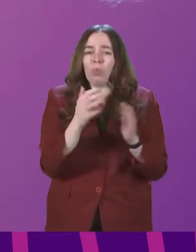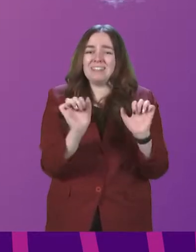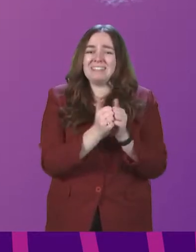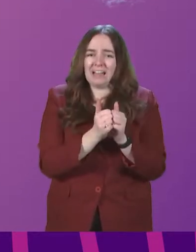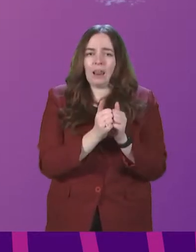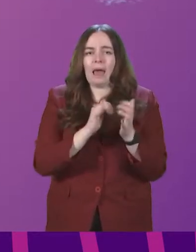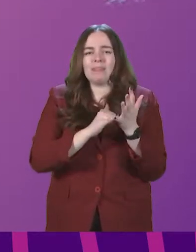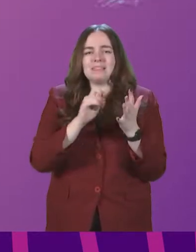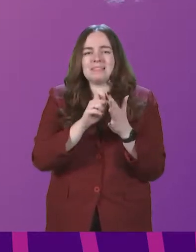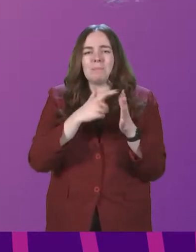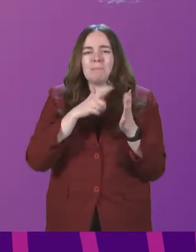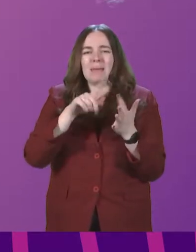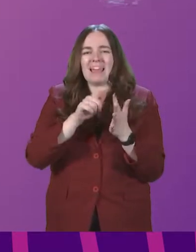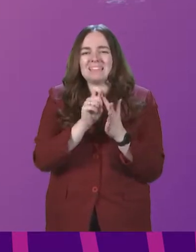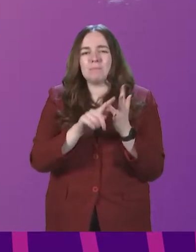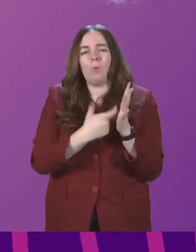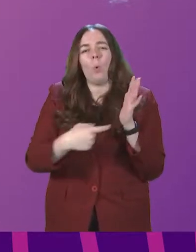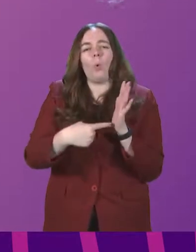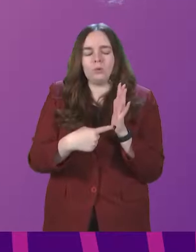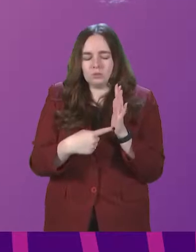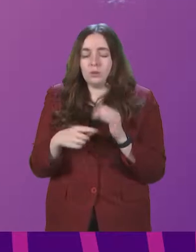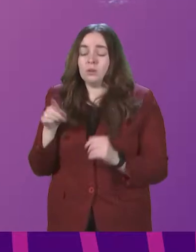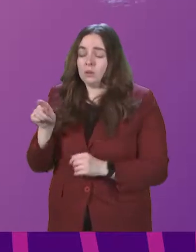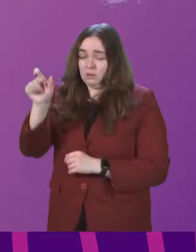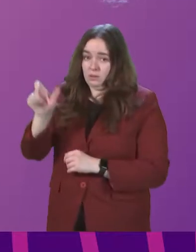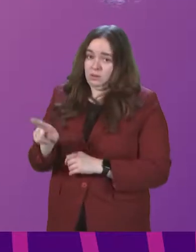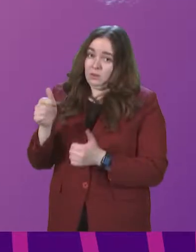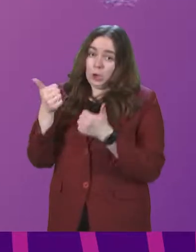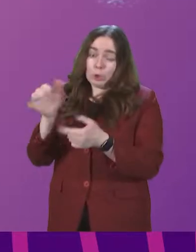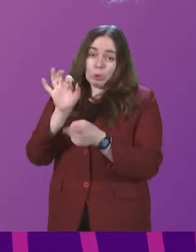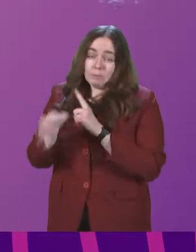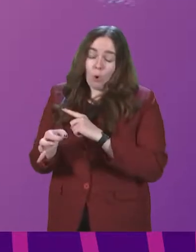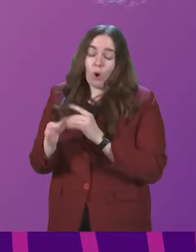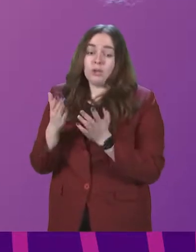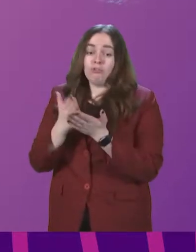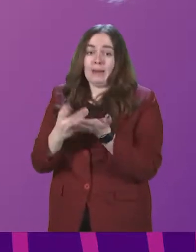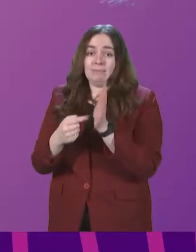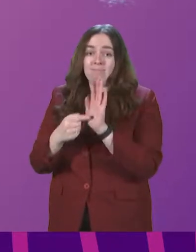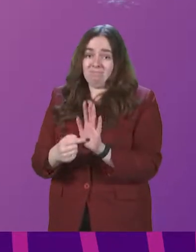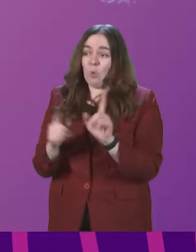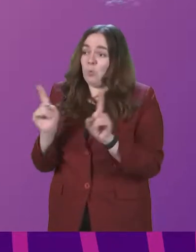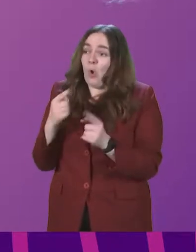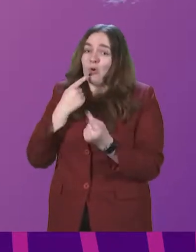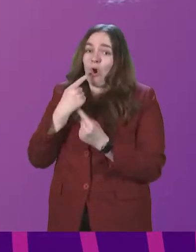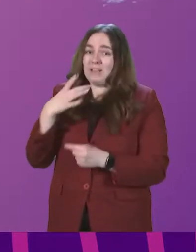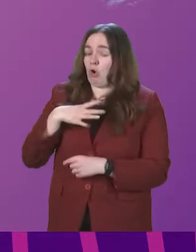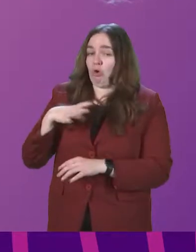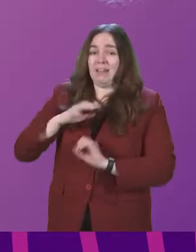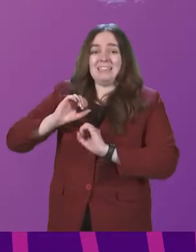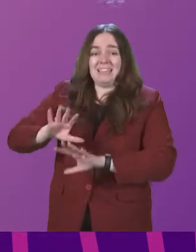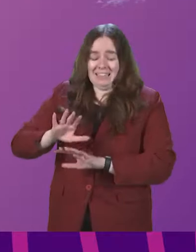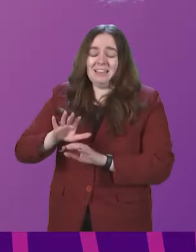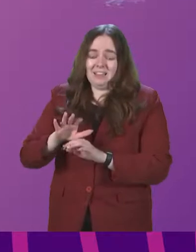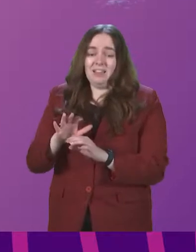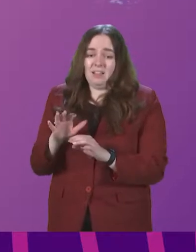Cabinet Secretary. Well, I think the Member makes a really important point that emphasises the comments that I have already made in terms of